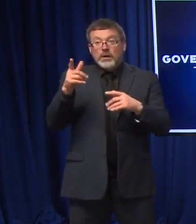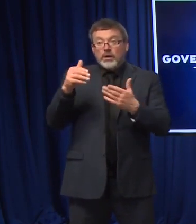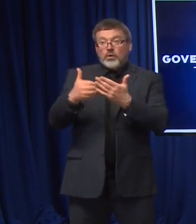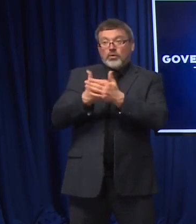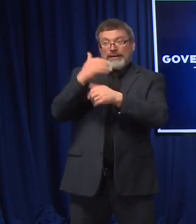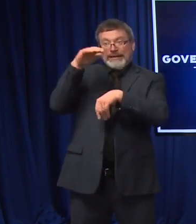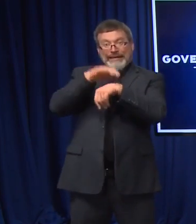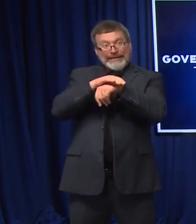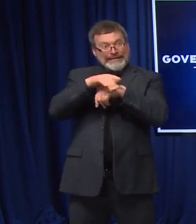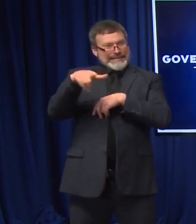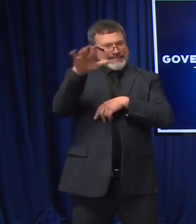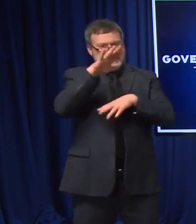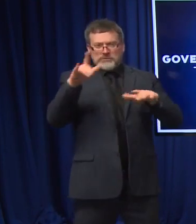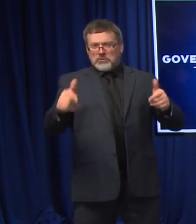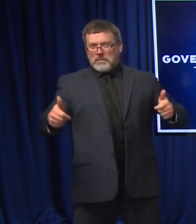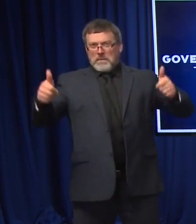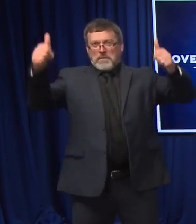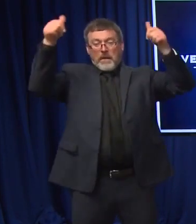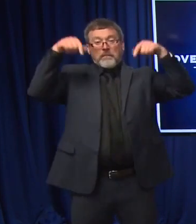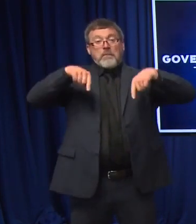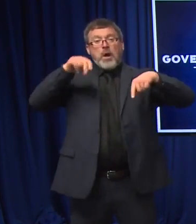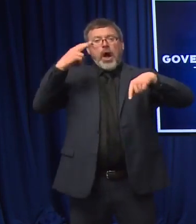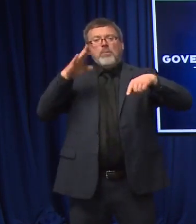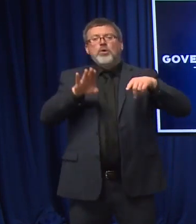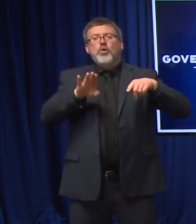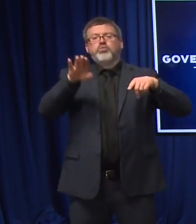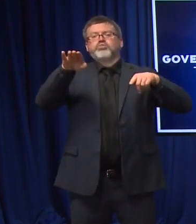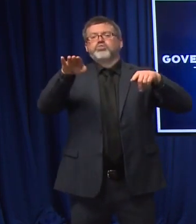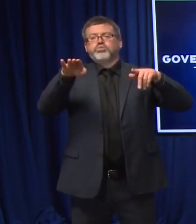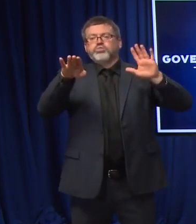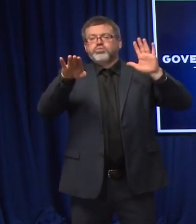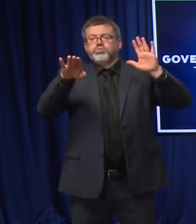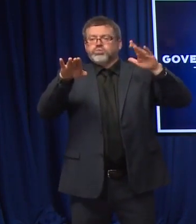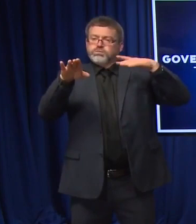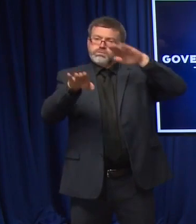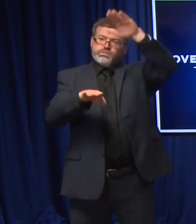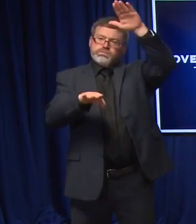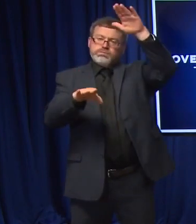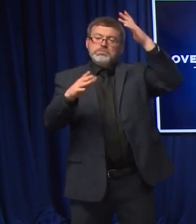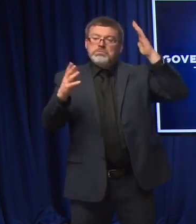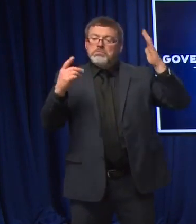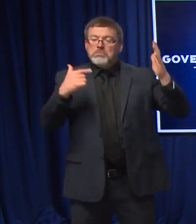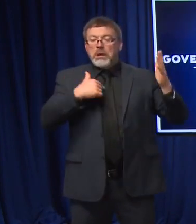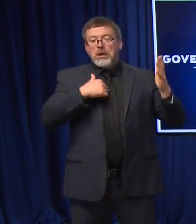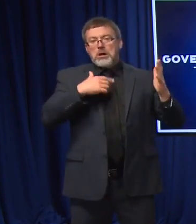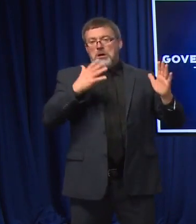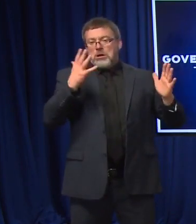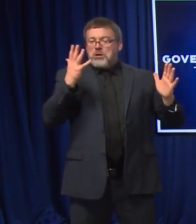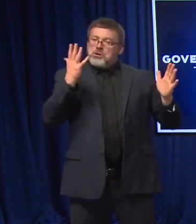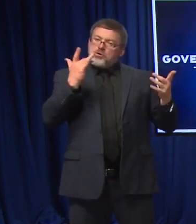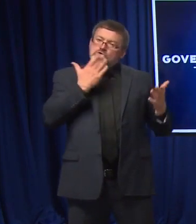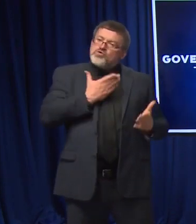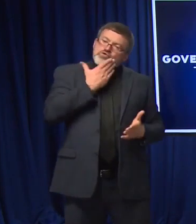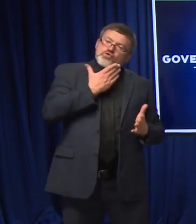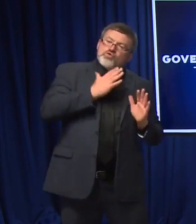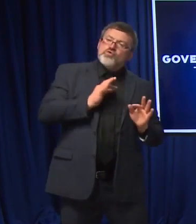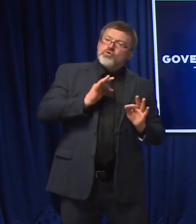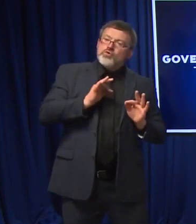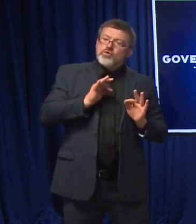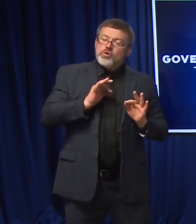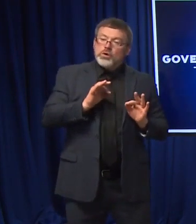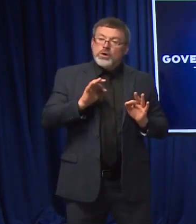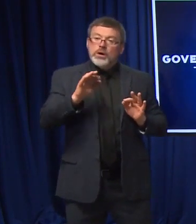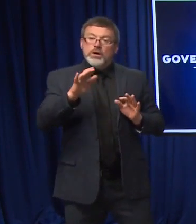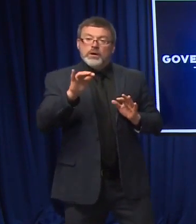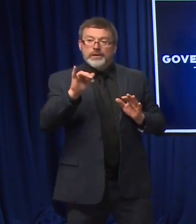gone up a little bit, but not at this astronomical level that the rest of New England has seen, and that's creating a lot of pressure on systems in other states. I